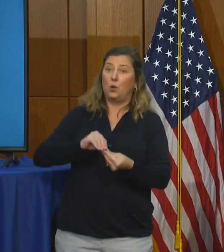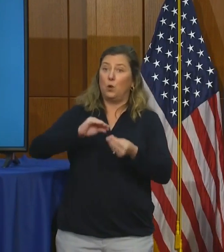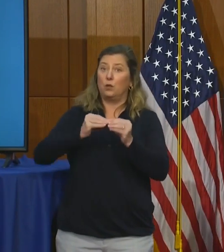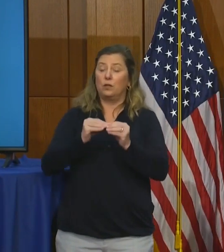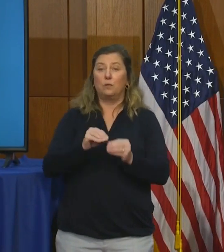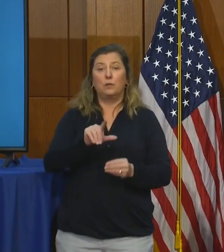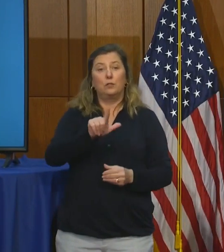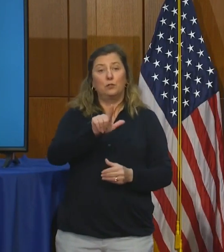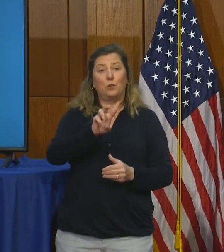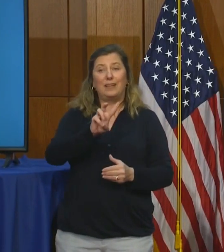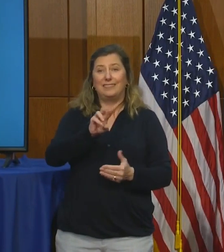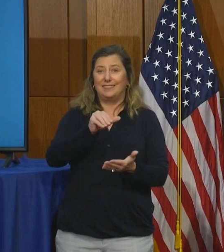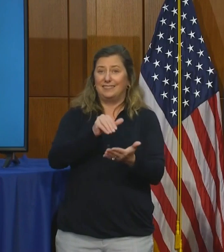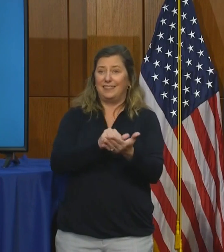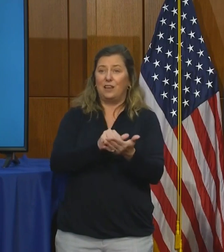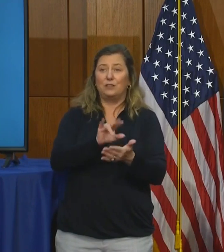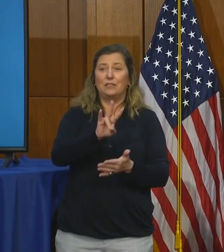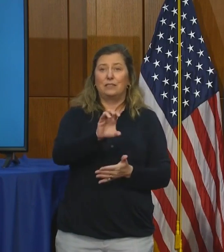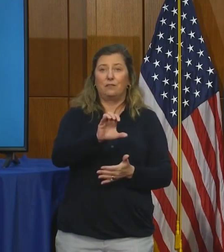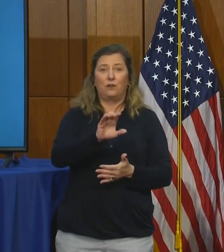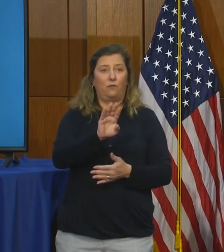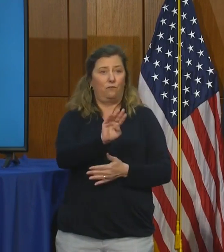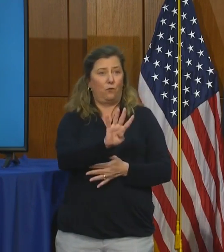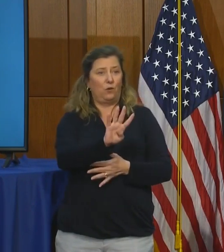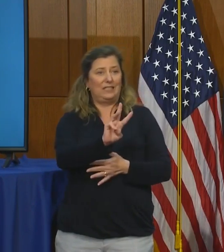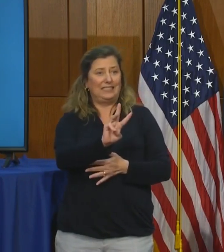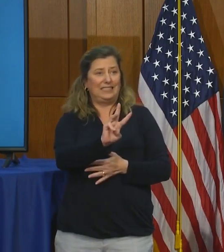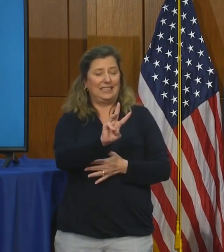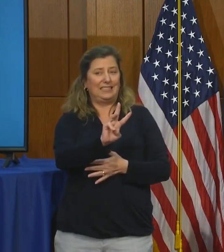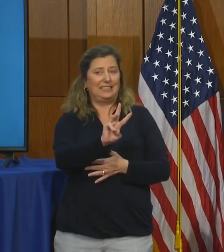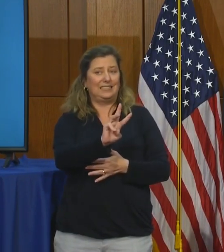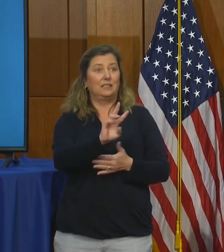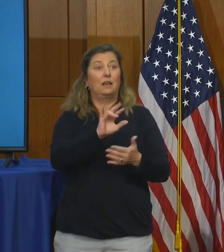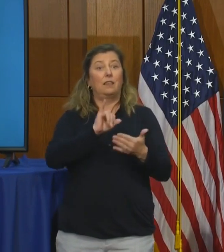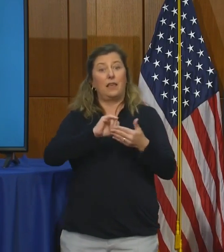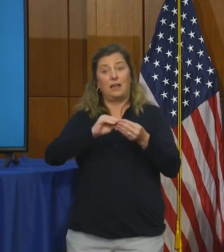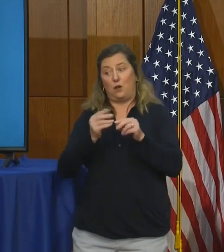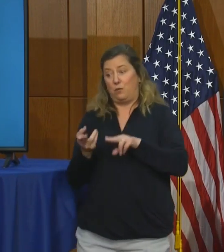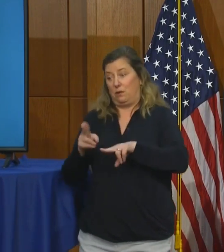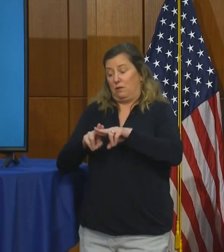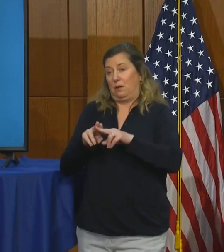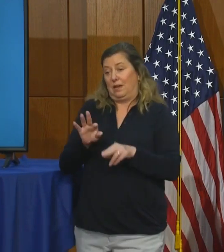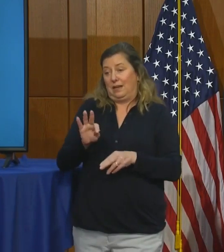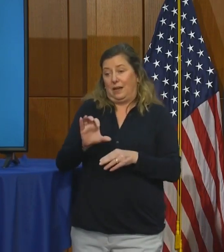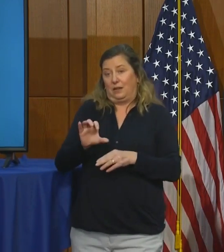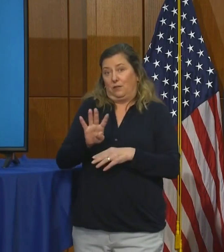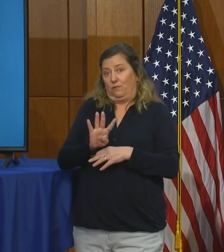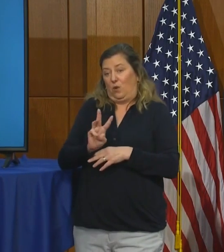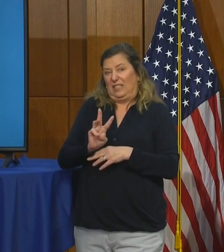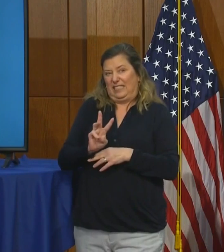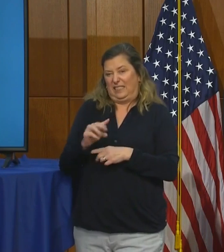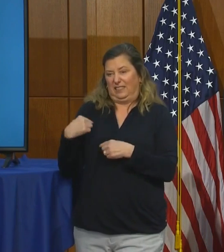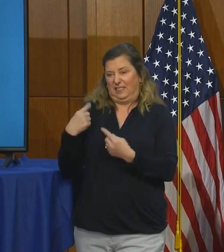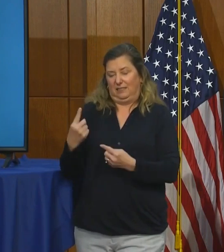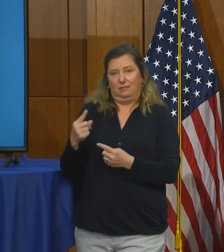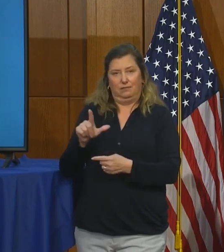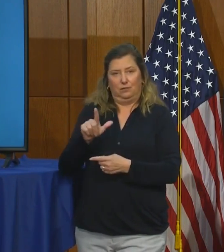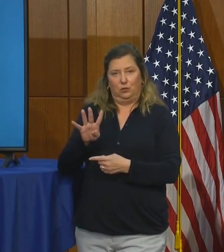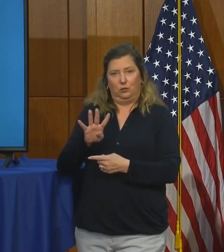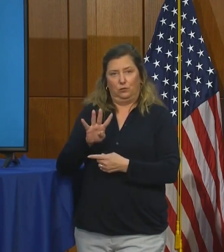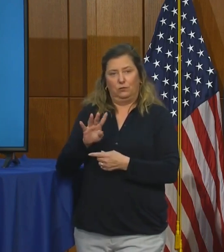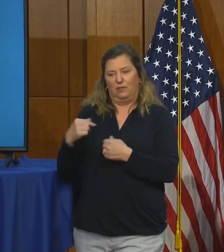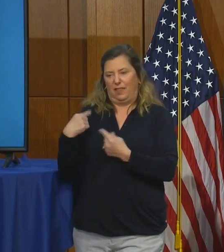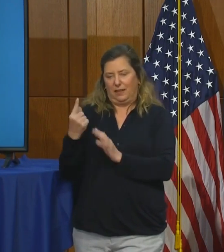of 26,746. That's an increase of 946 cases in the last